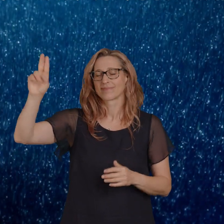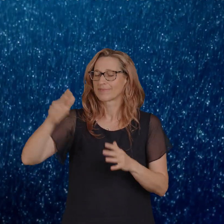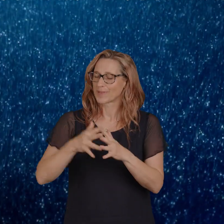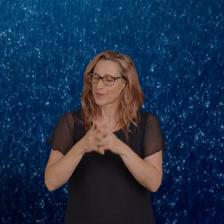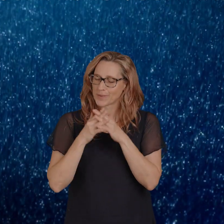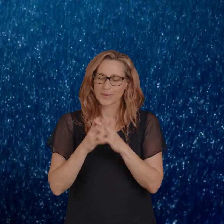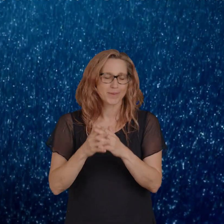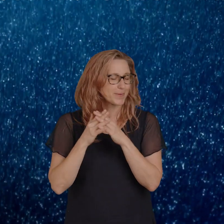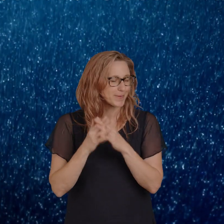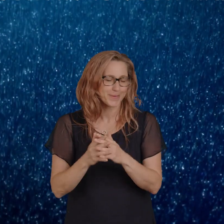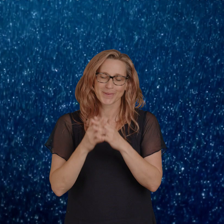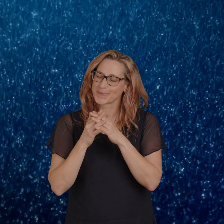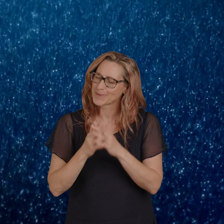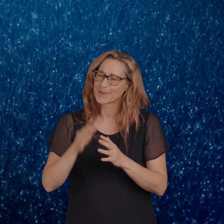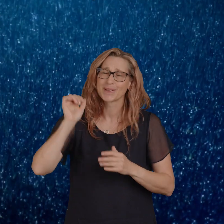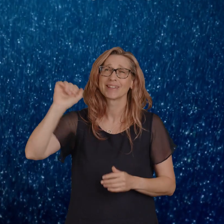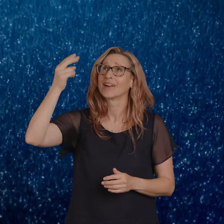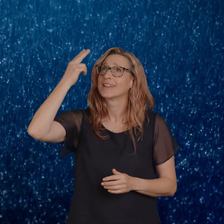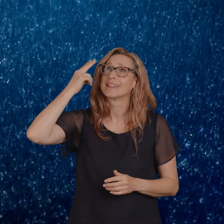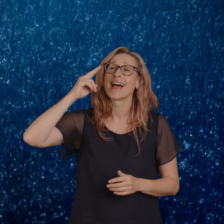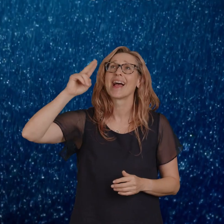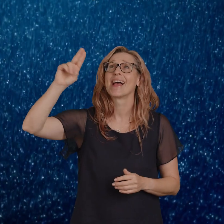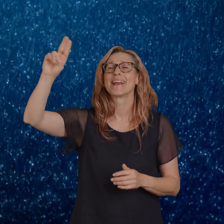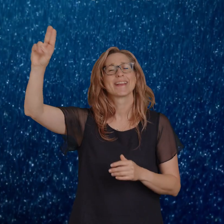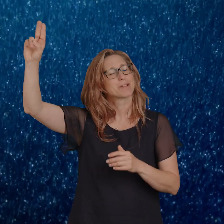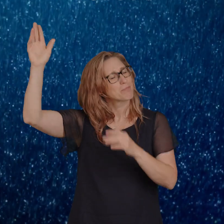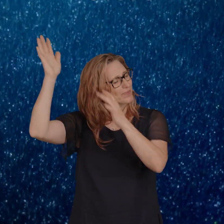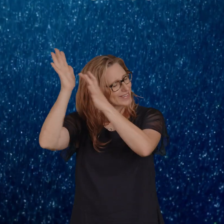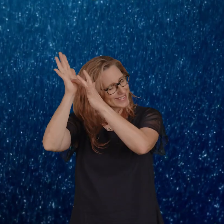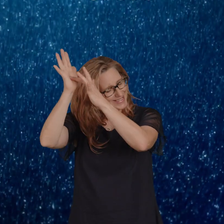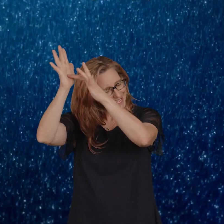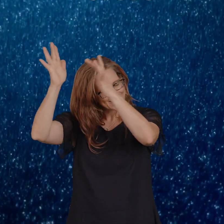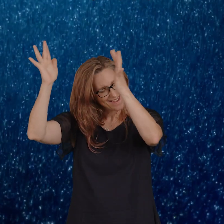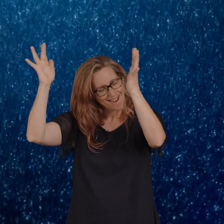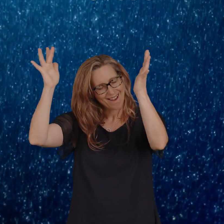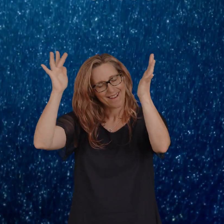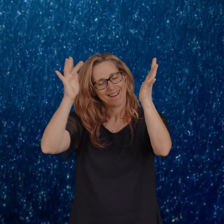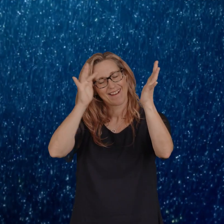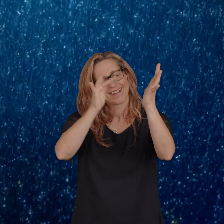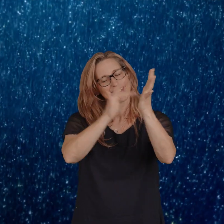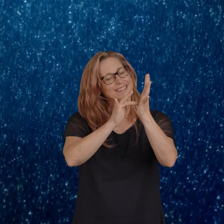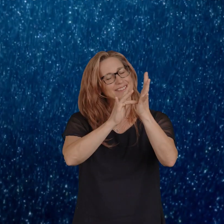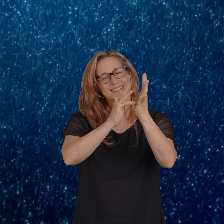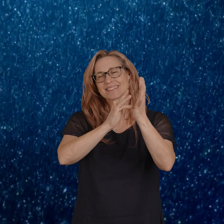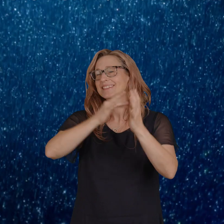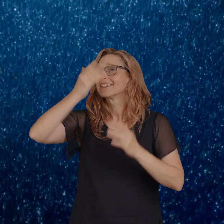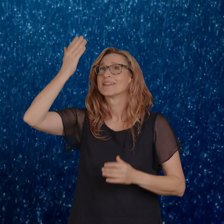is your name, Jesus, you deserve